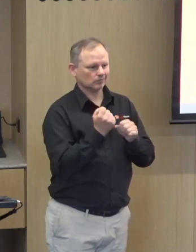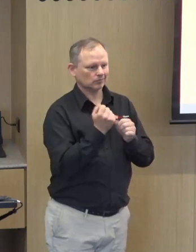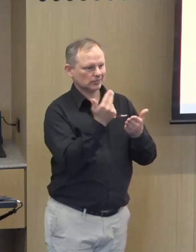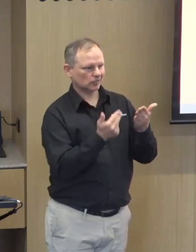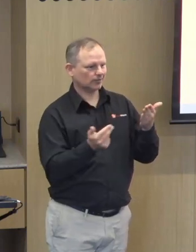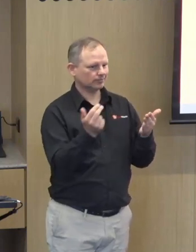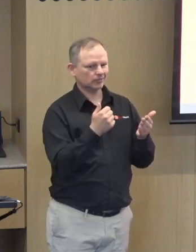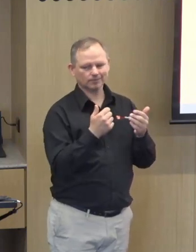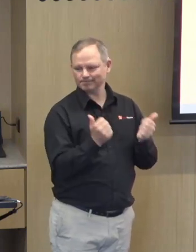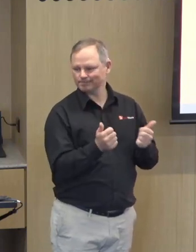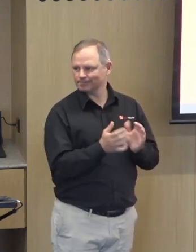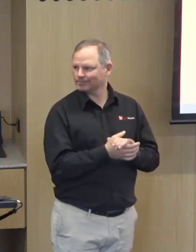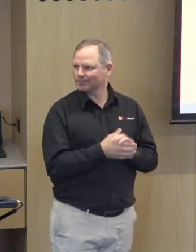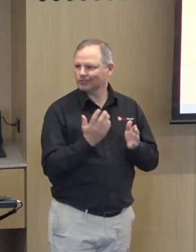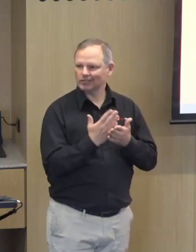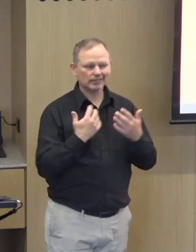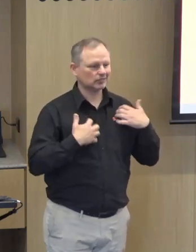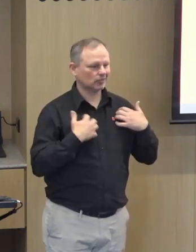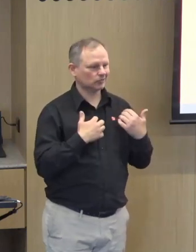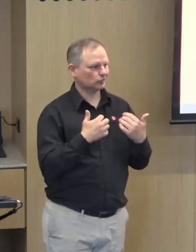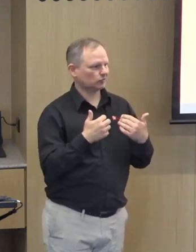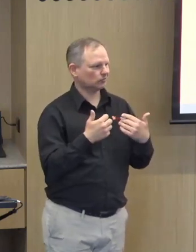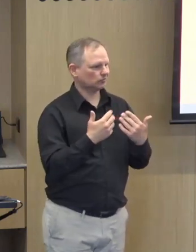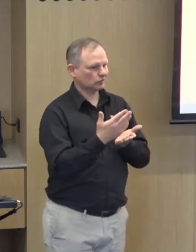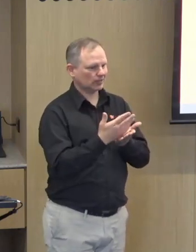mental health services and the designs and proposals we have in place.